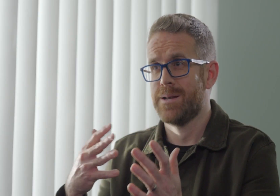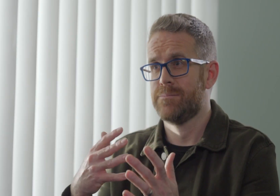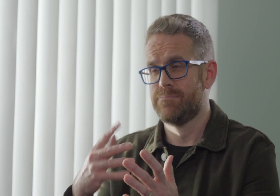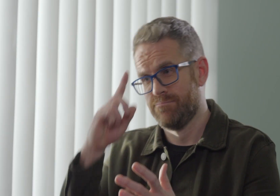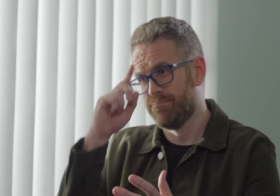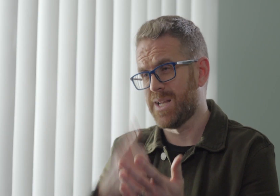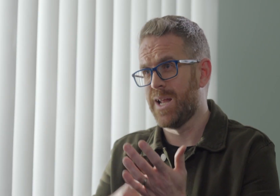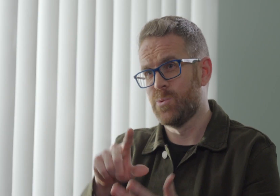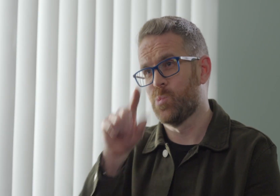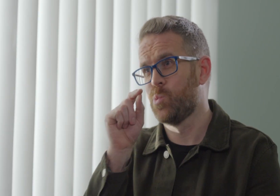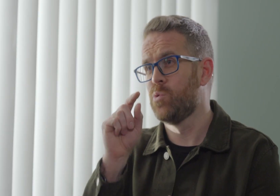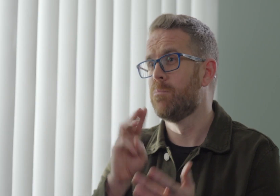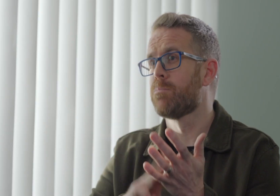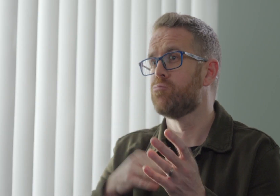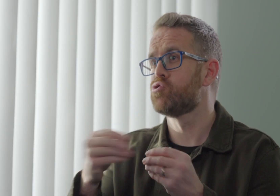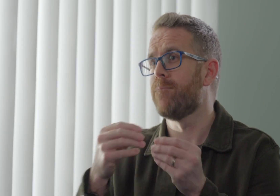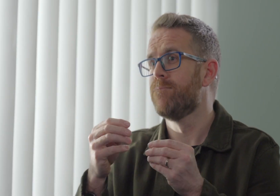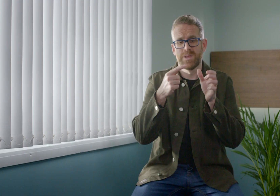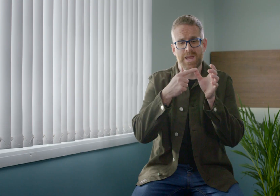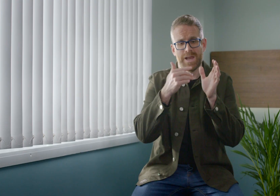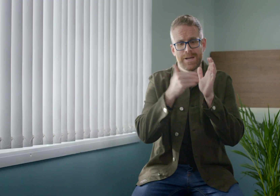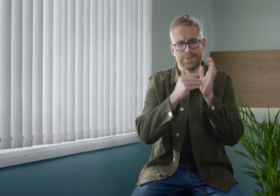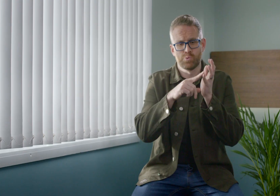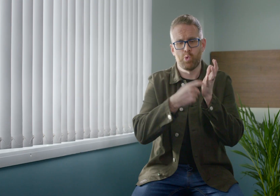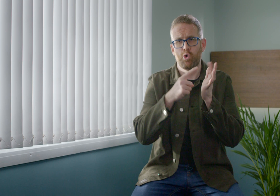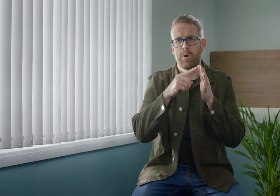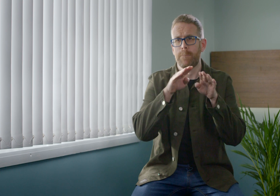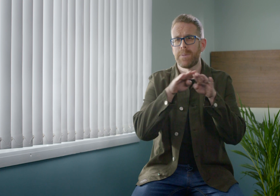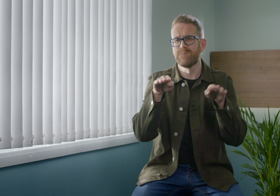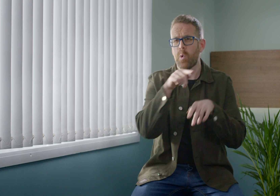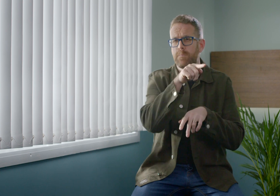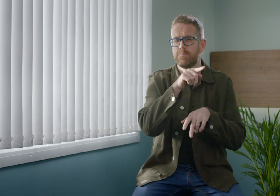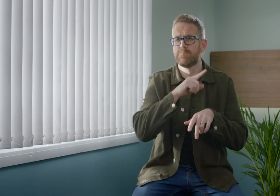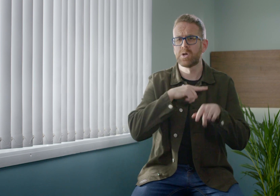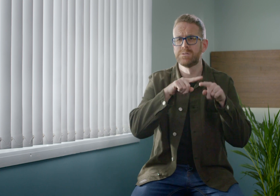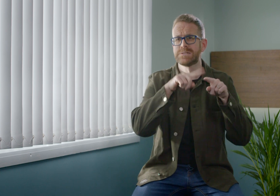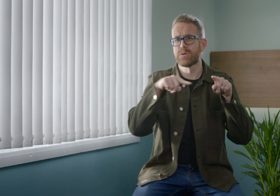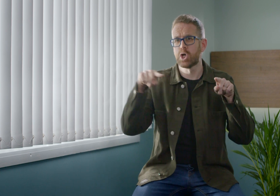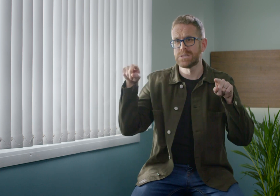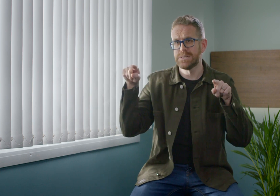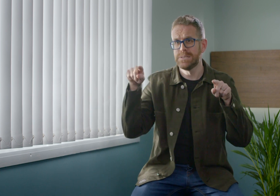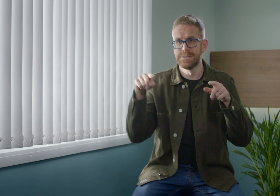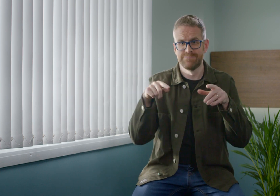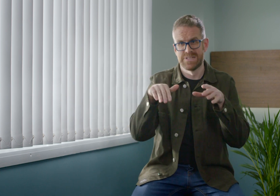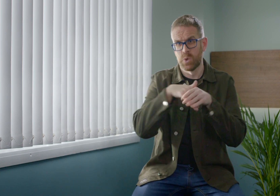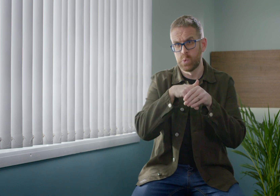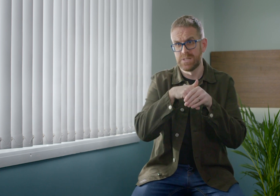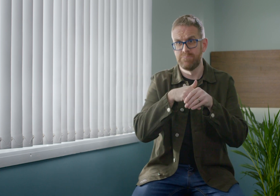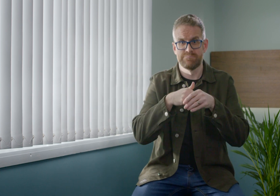So Signly has opted to choose Microsoft Azure because of its diversity, inclusion and accessibility.